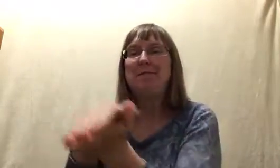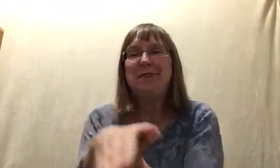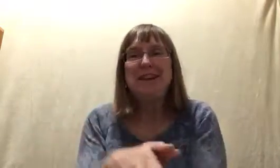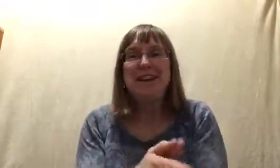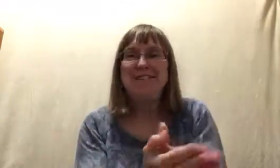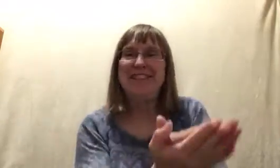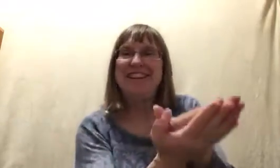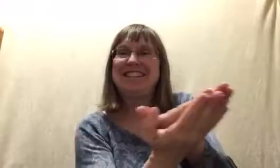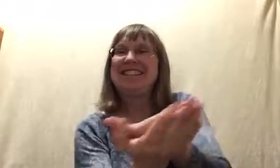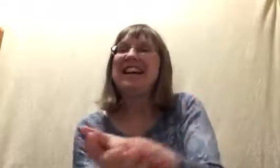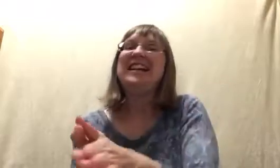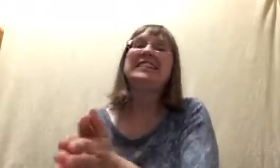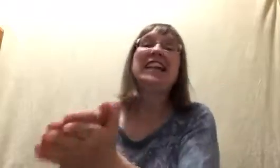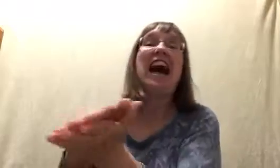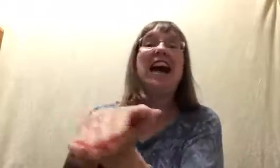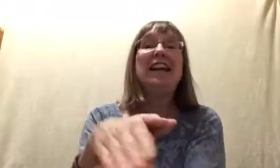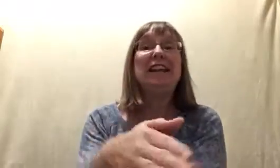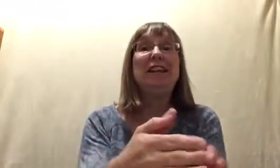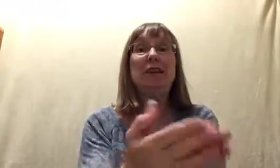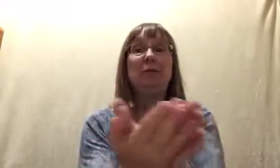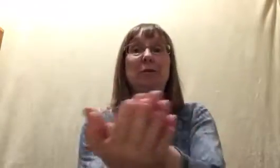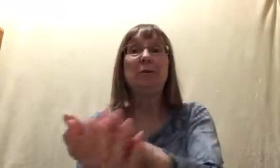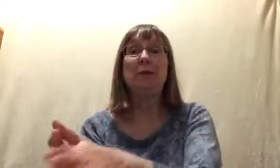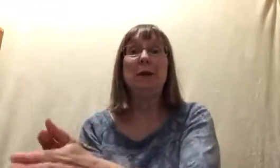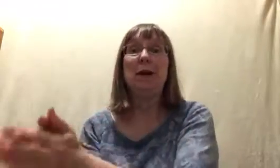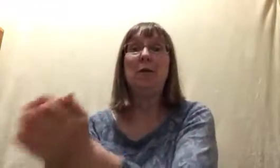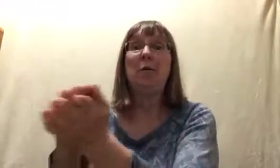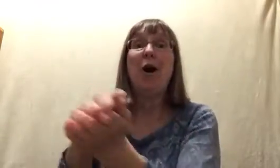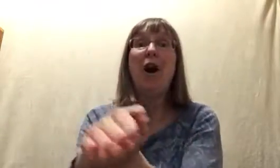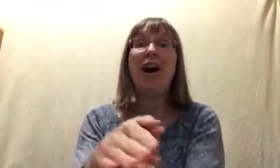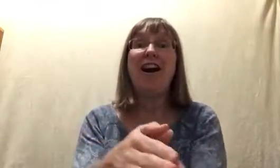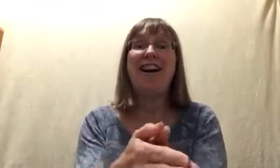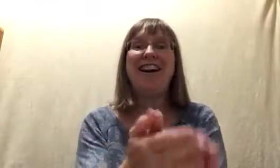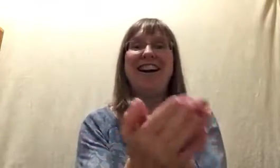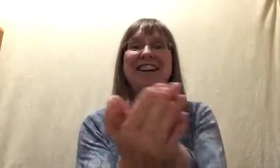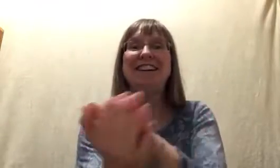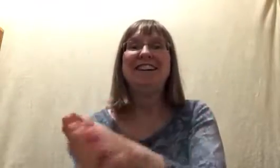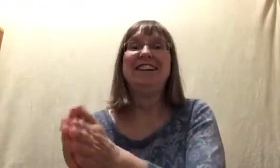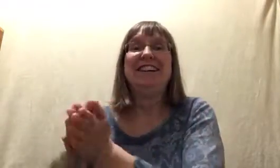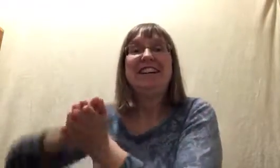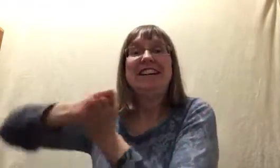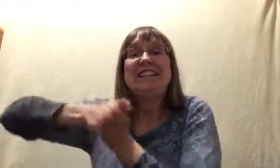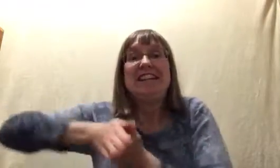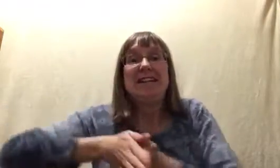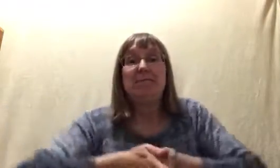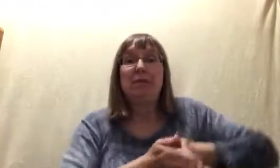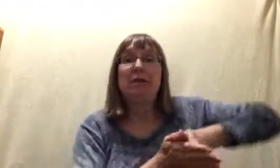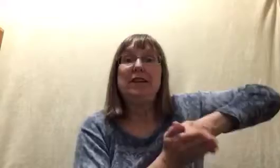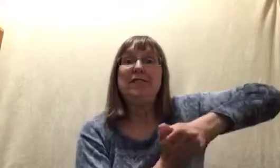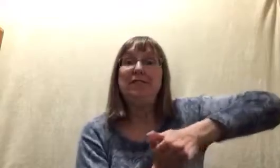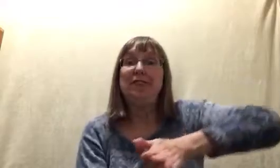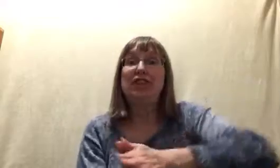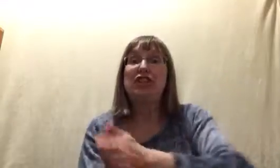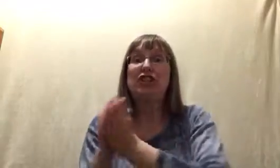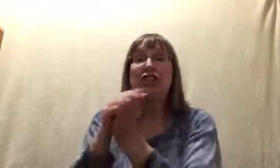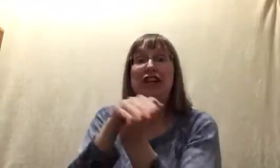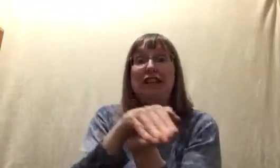fish, sliding through the water. A slippery fish, a